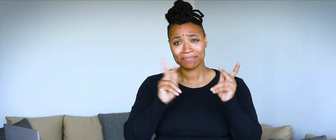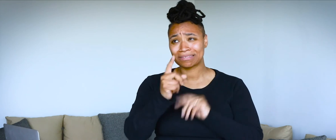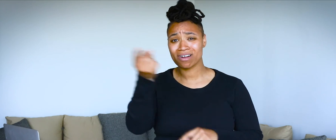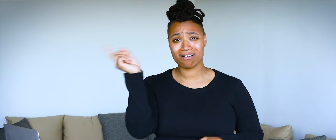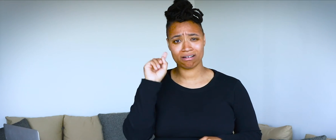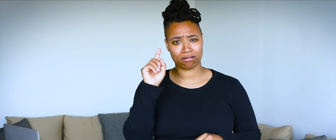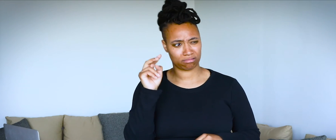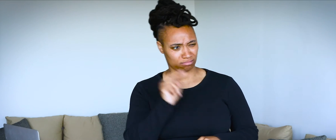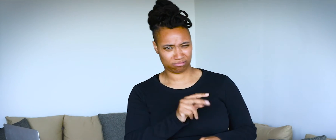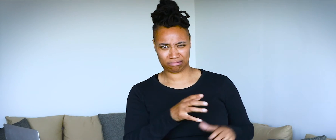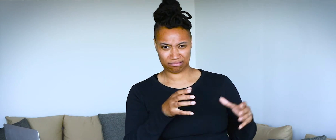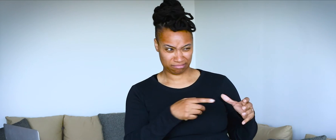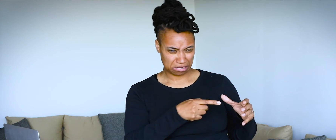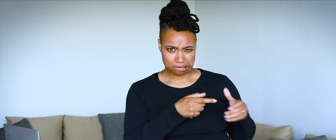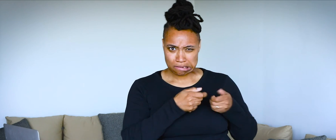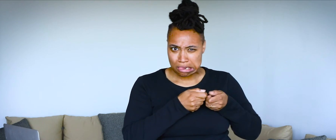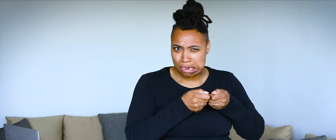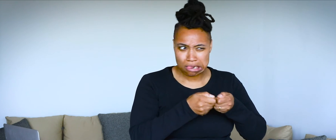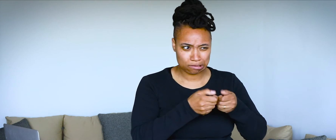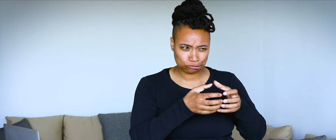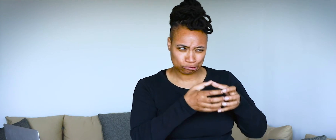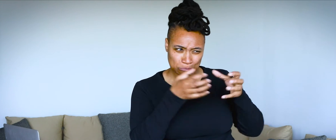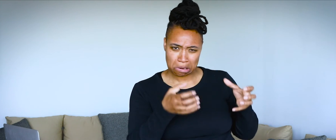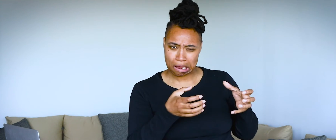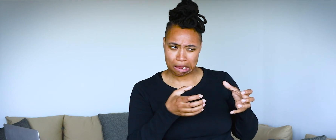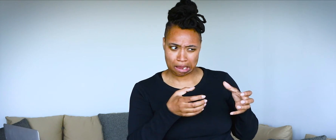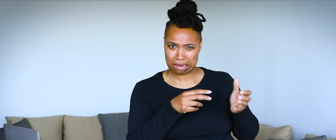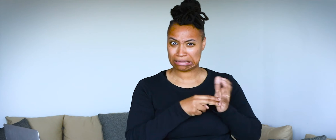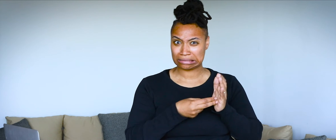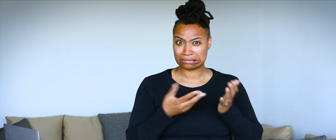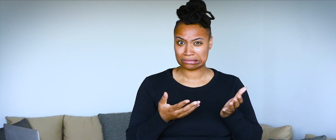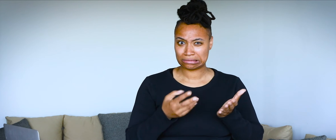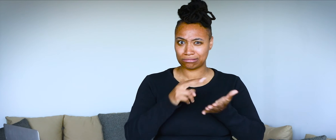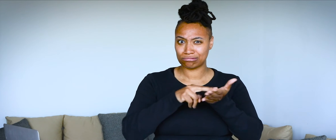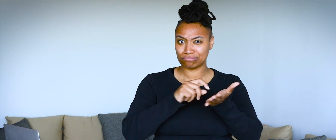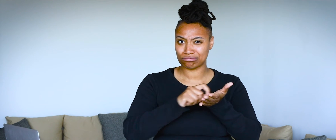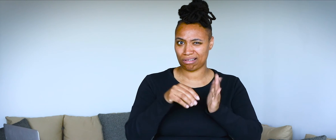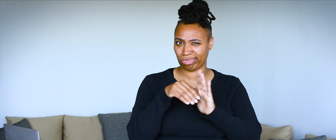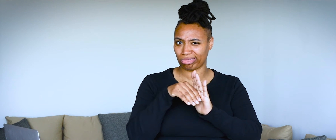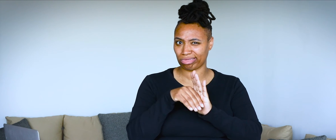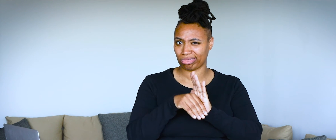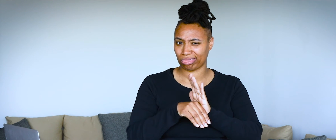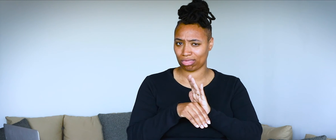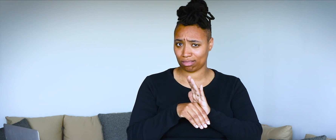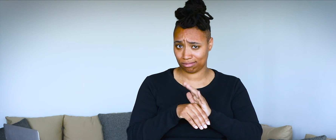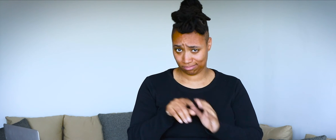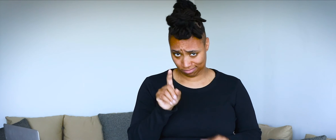There's a belief held by people that those who are overly reliant on technology see a decline in their literacy skills. But is this